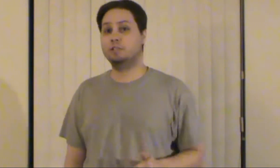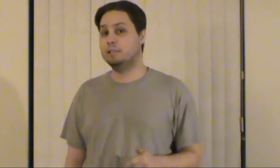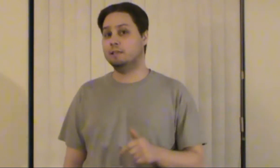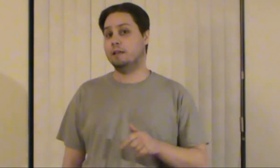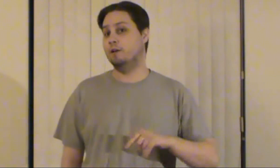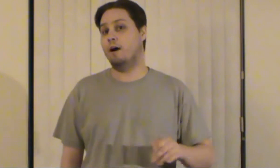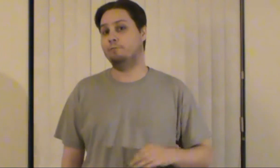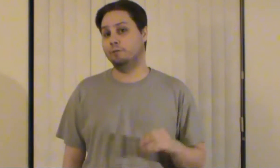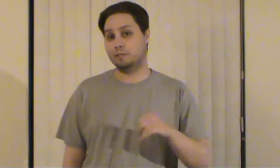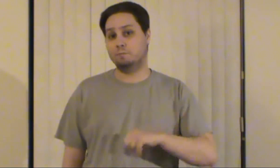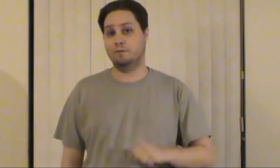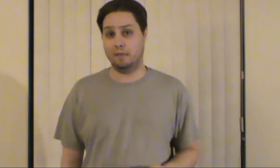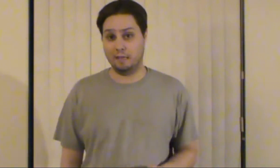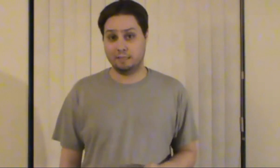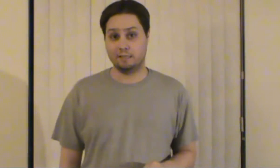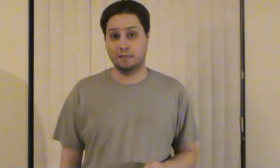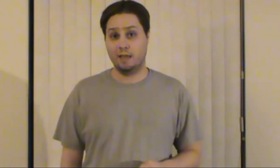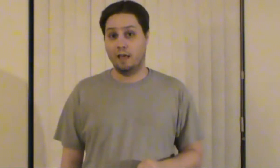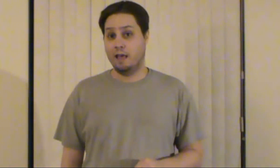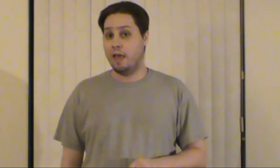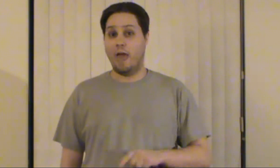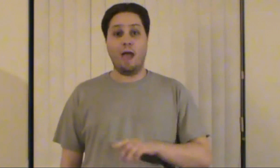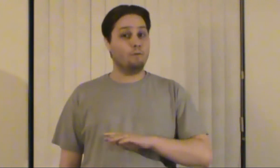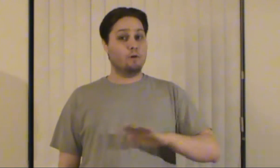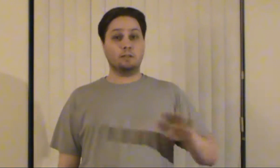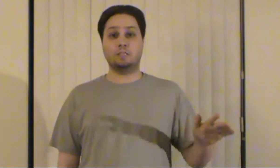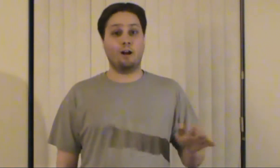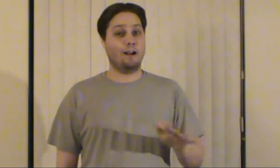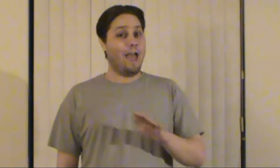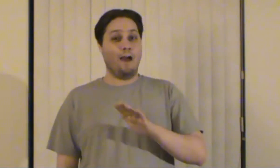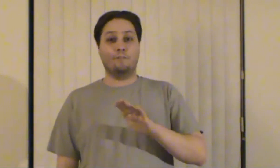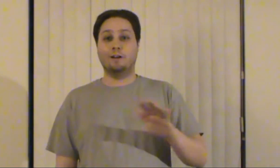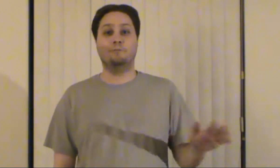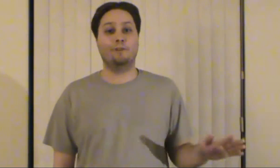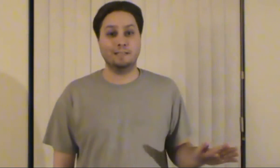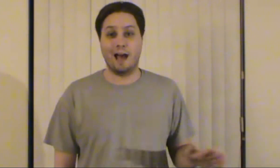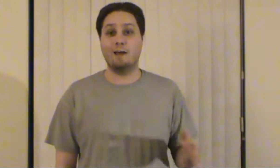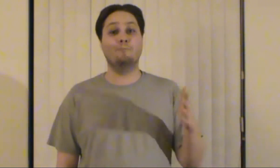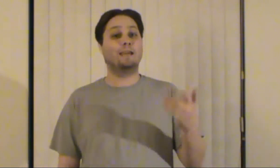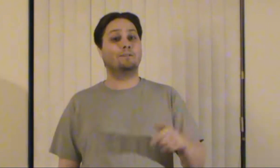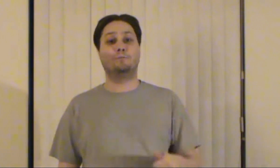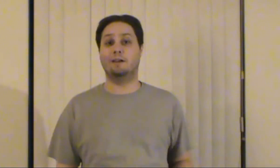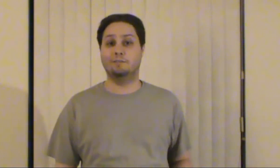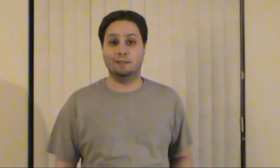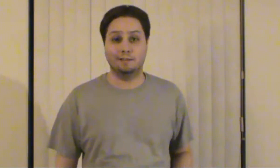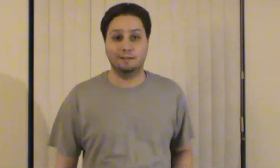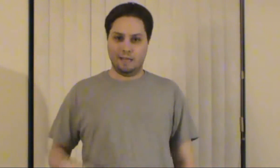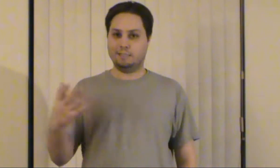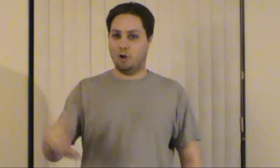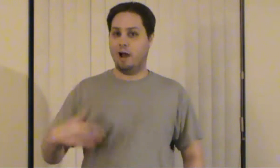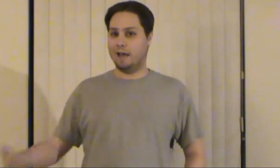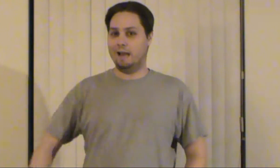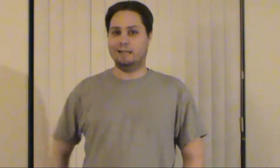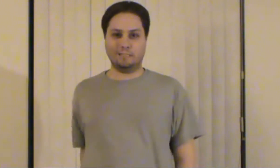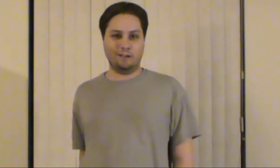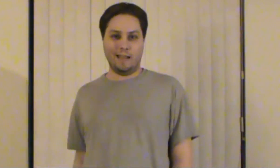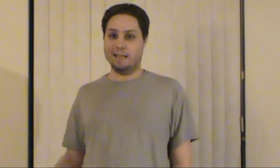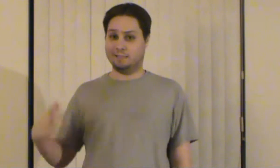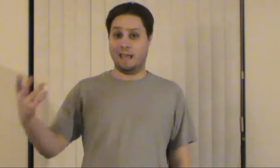cheesy and awful this movie is. And everyone started having a fun time making fun of it. And so I got into it, I didn't